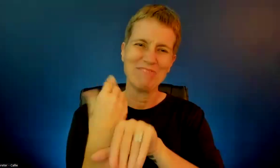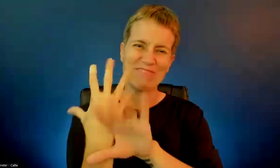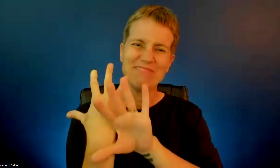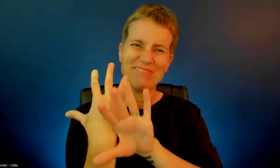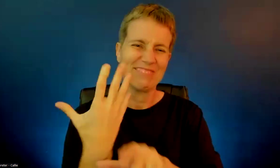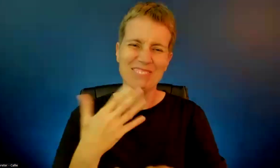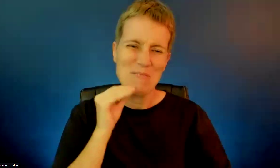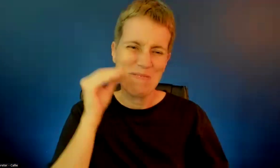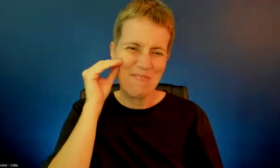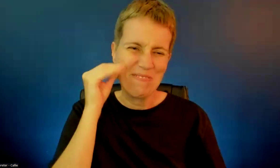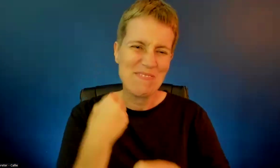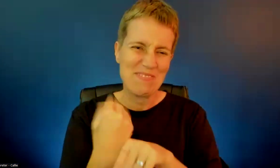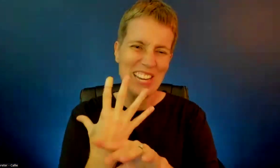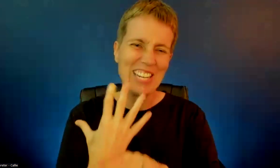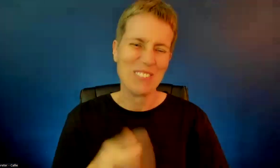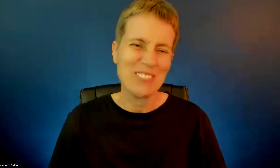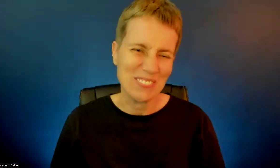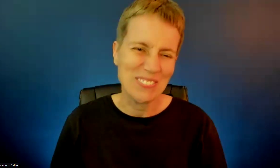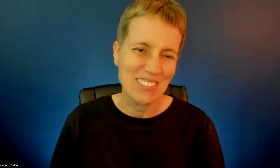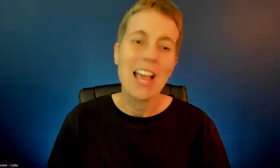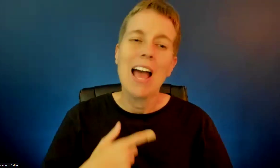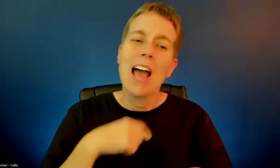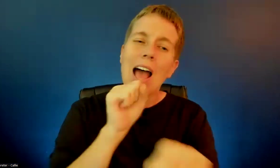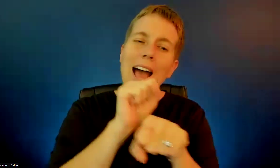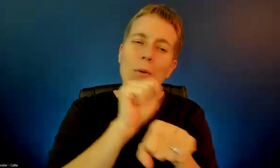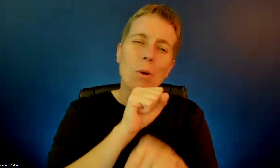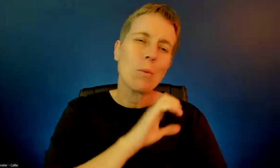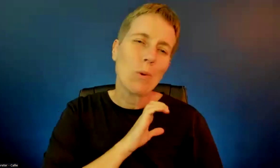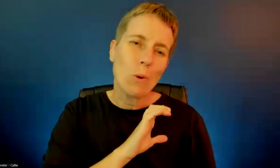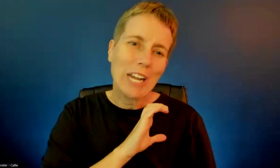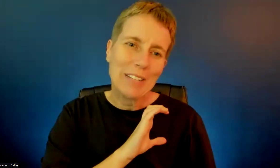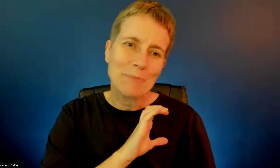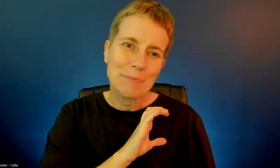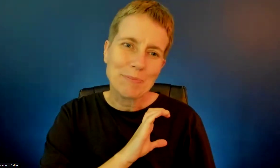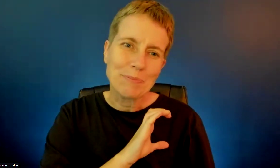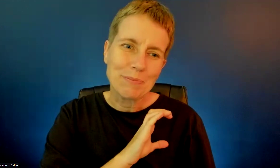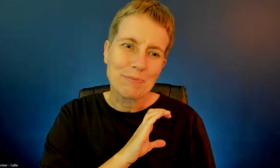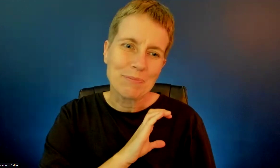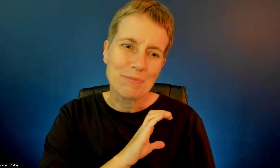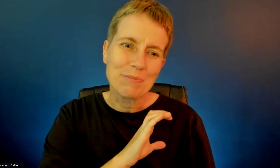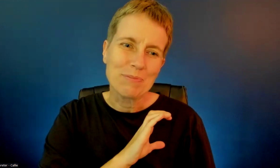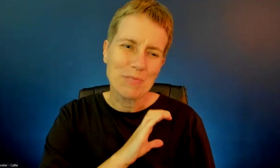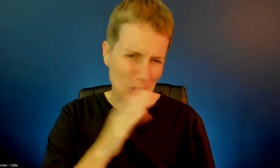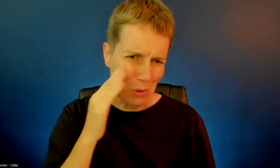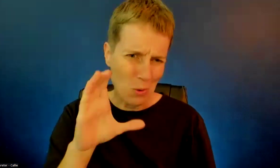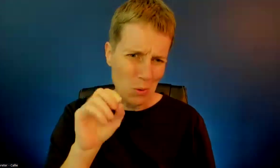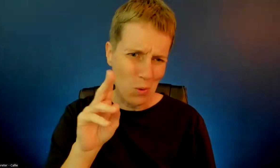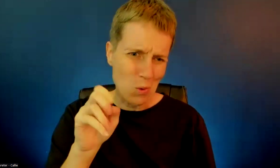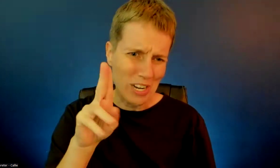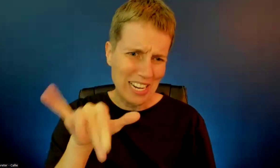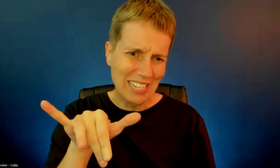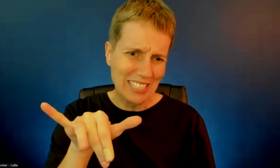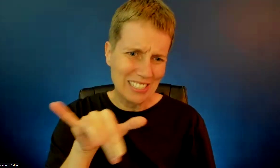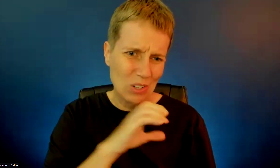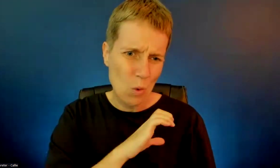soon as you can let us know about the meetings, that would be great, so I can let my boss know. Yep. That will be the first thing I do next week.